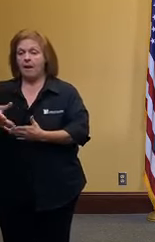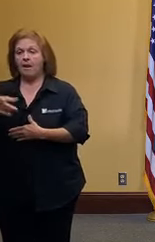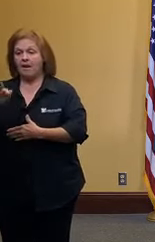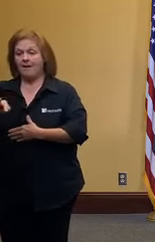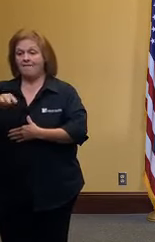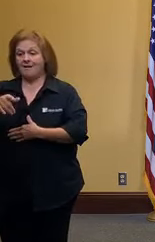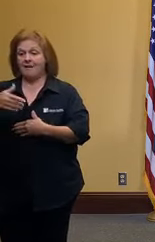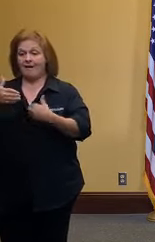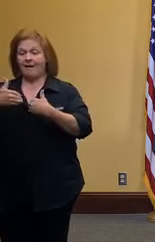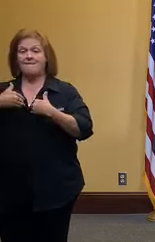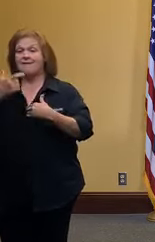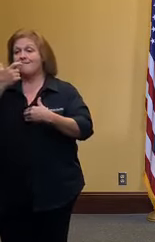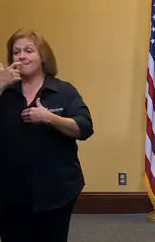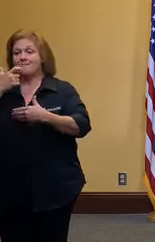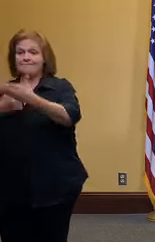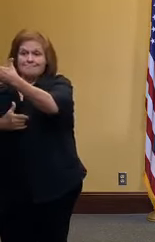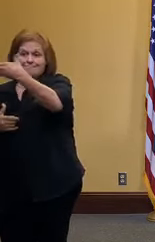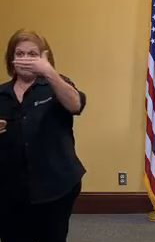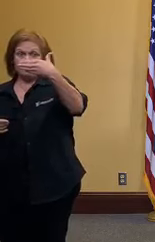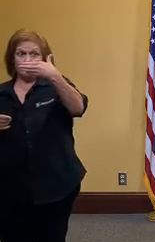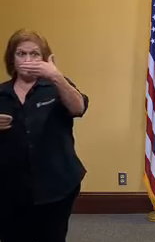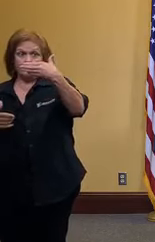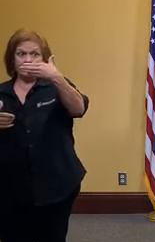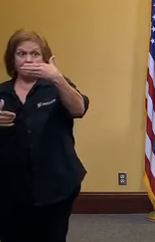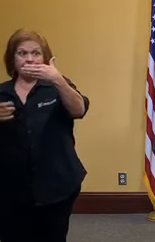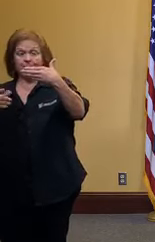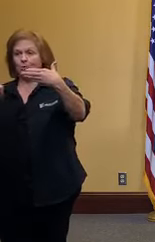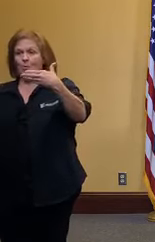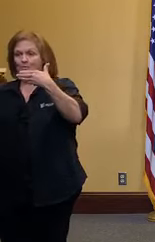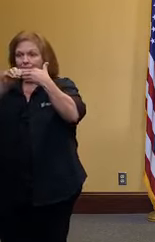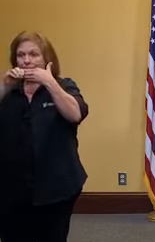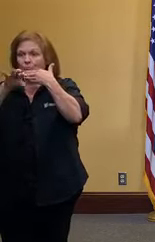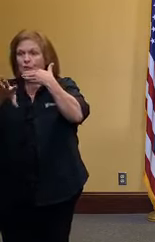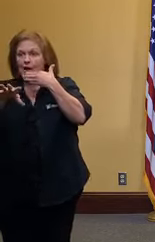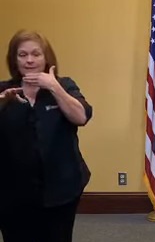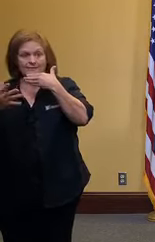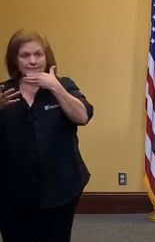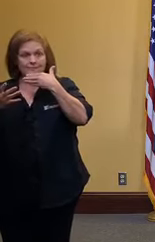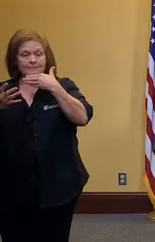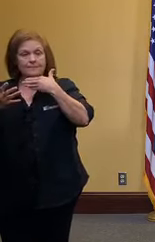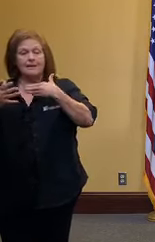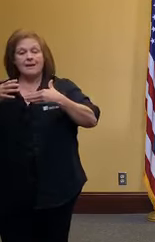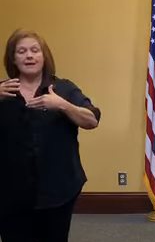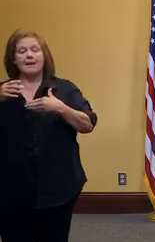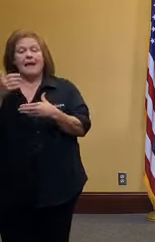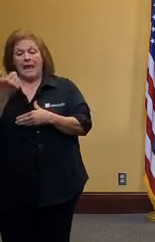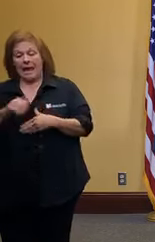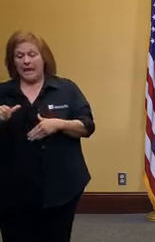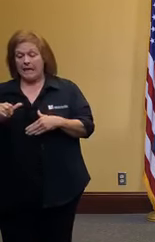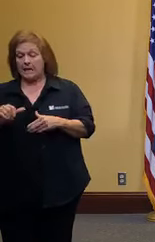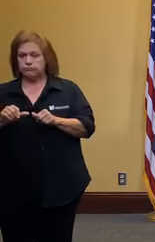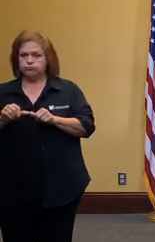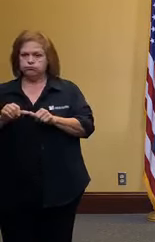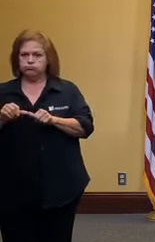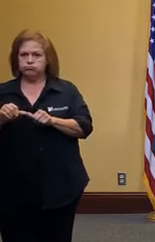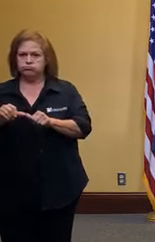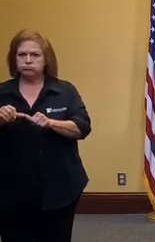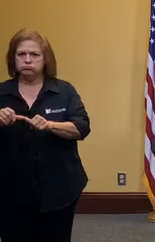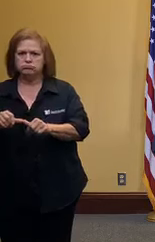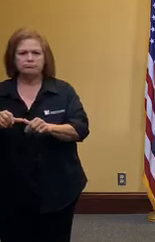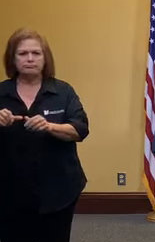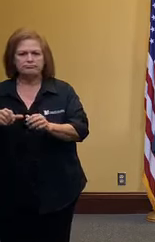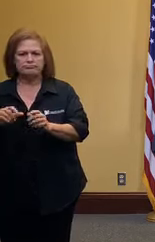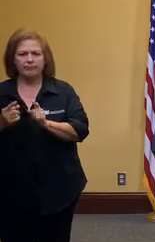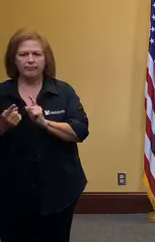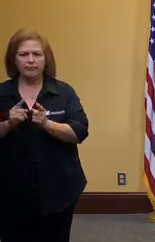would be a low risk any any business in which you have a prolonged contact between individuals